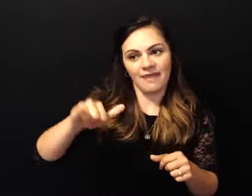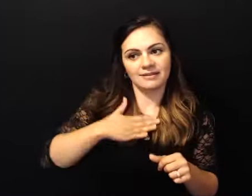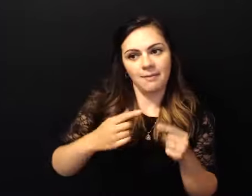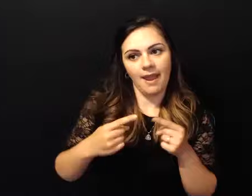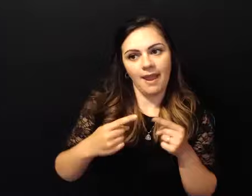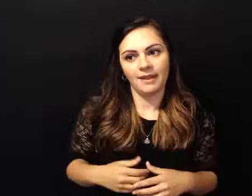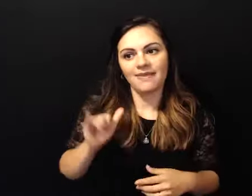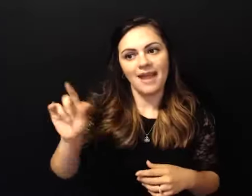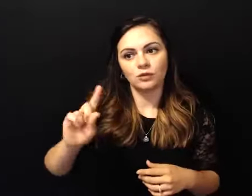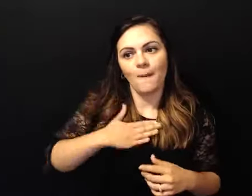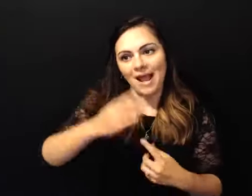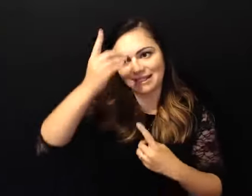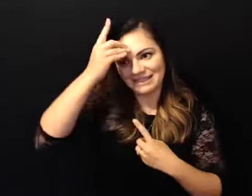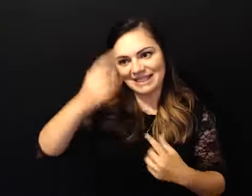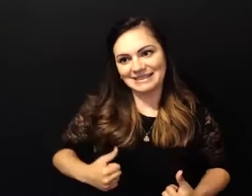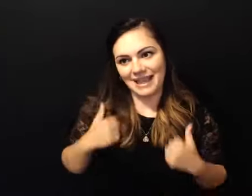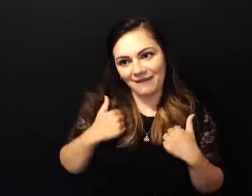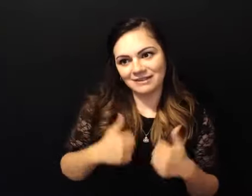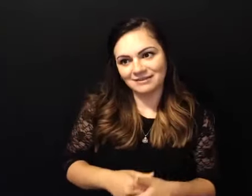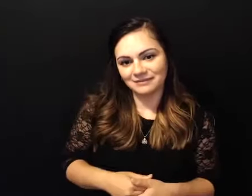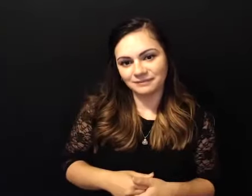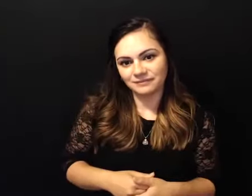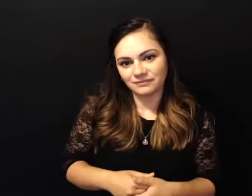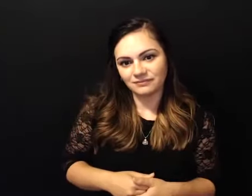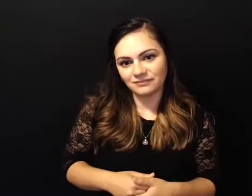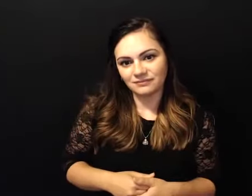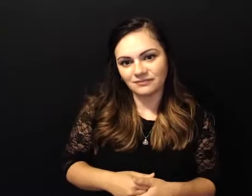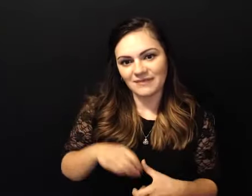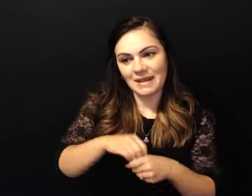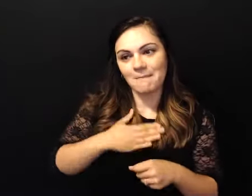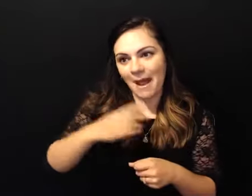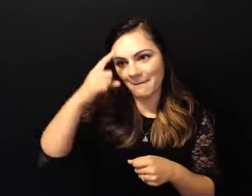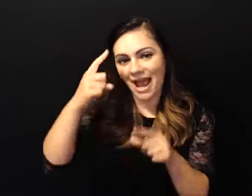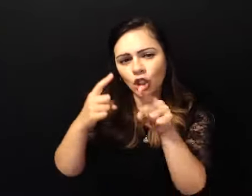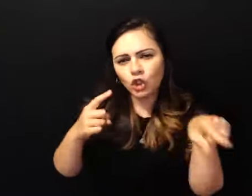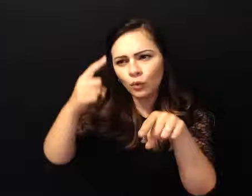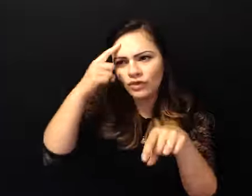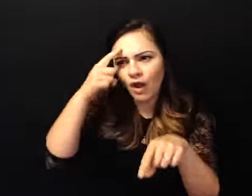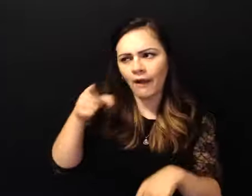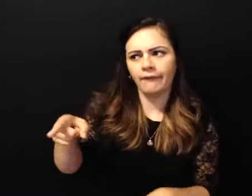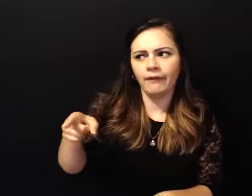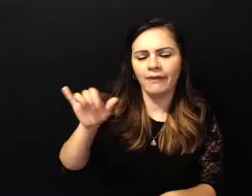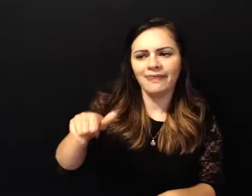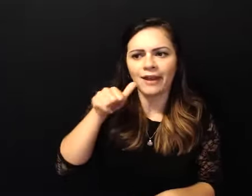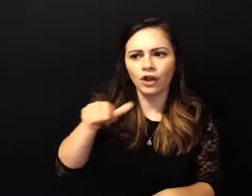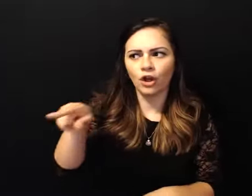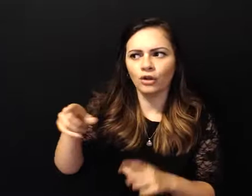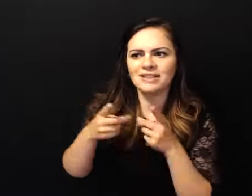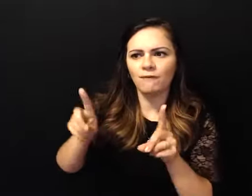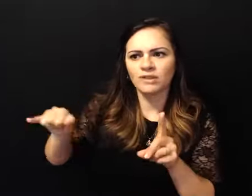mind in my mind you were saying there's that girl that divorced that guy that had cancer you know uh and even though he recovered and there was all kinds of